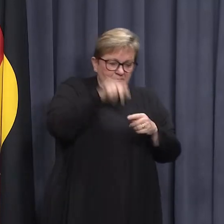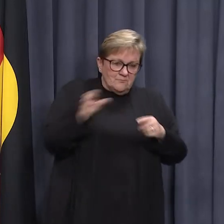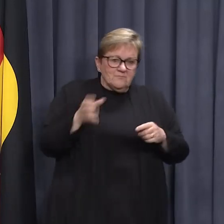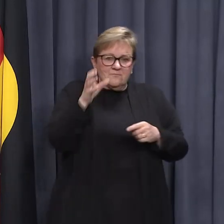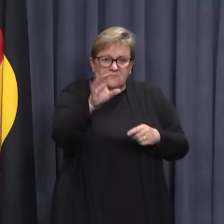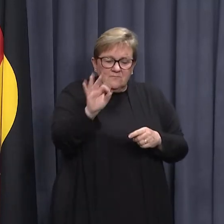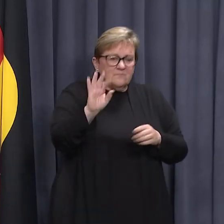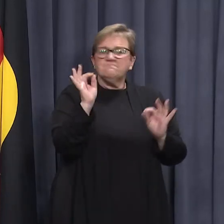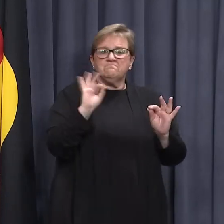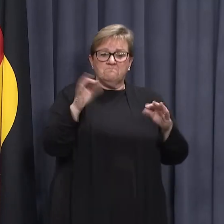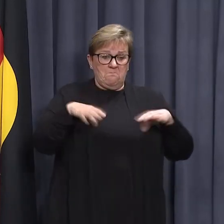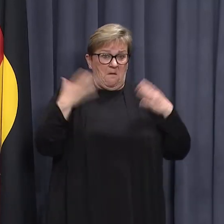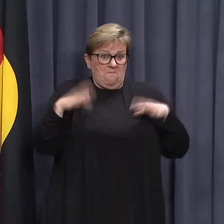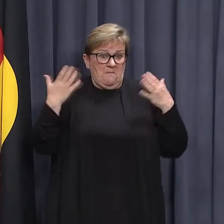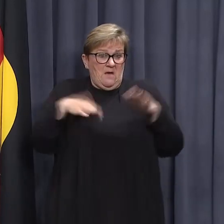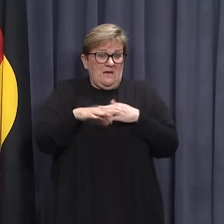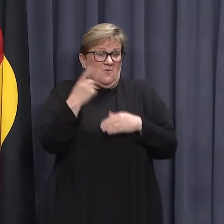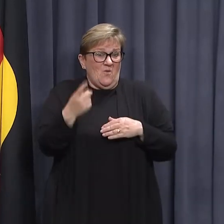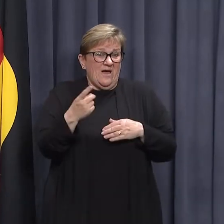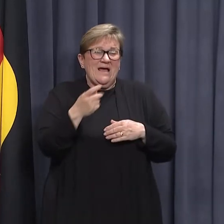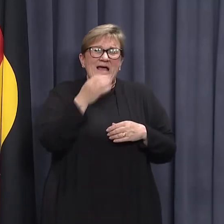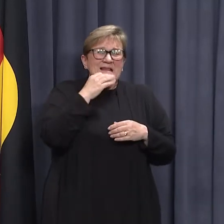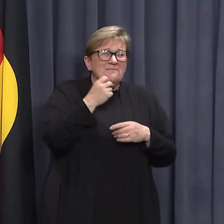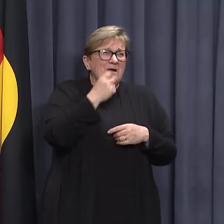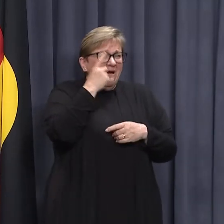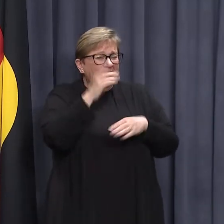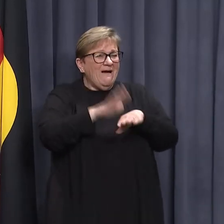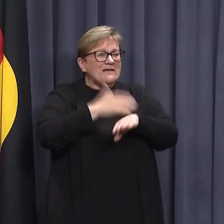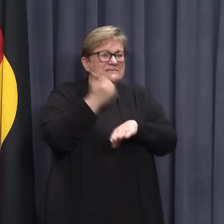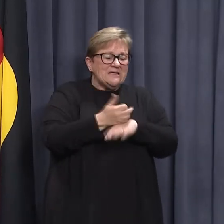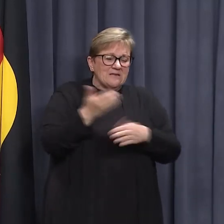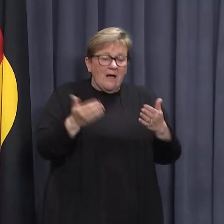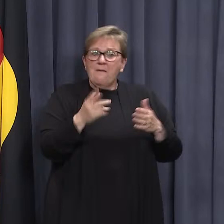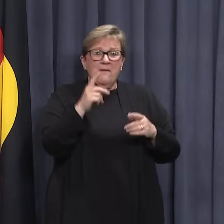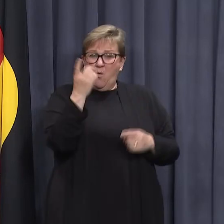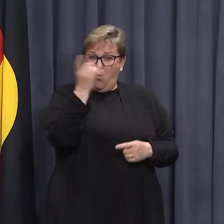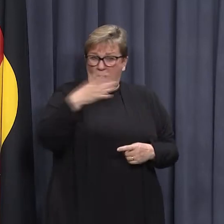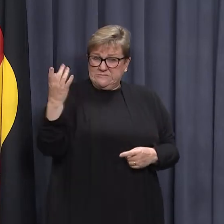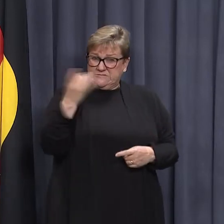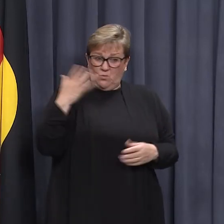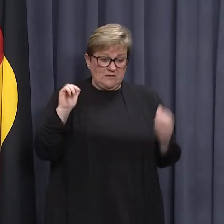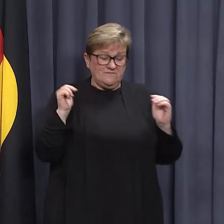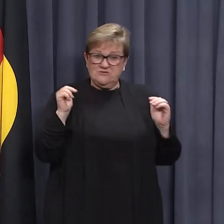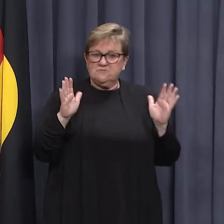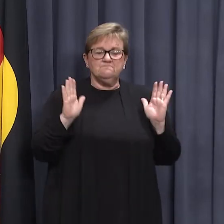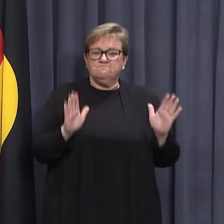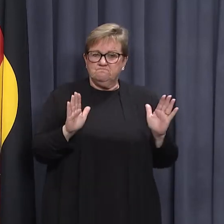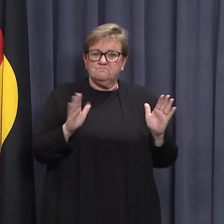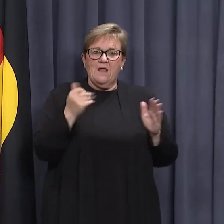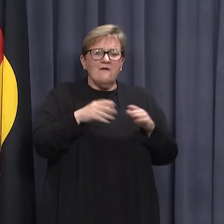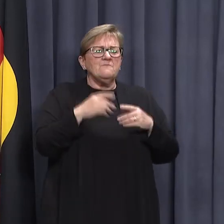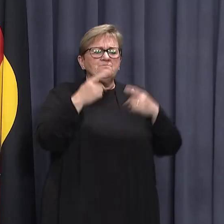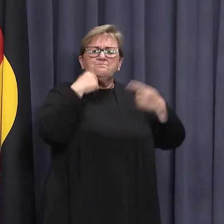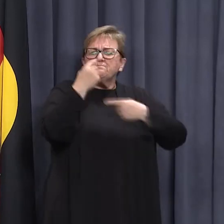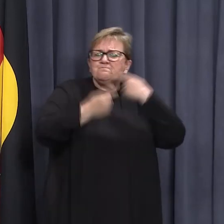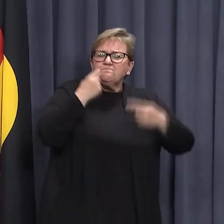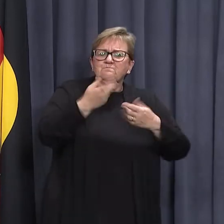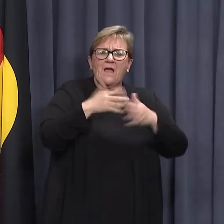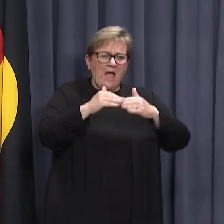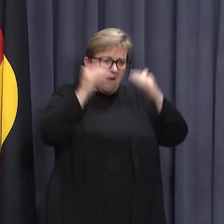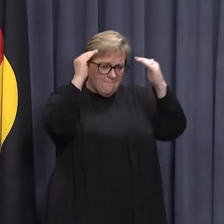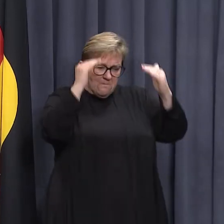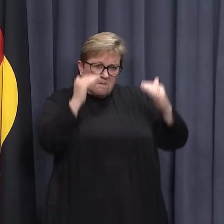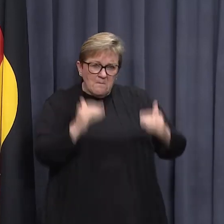of identification. It can be a bit tricky to set up but you only need to do it once. There is a step-by-step how-to